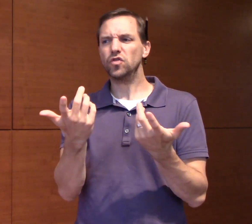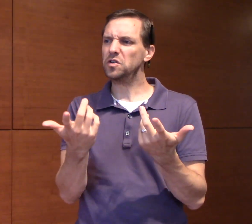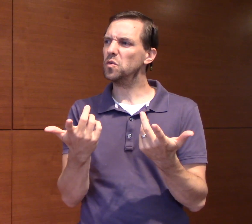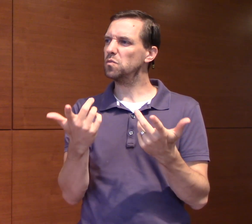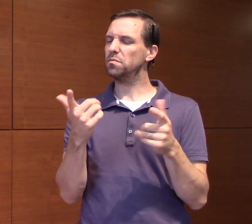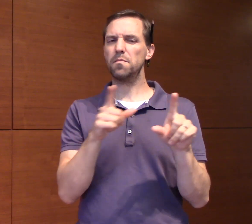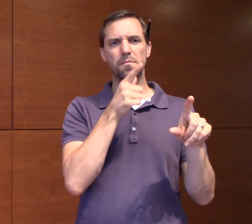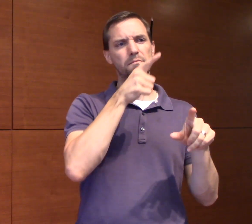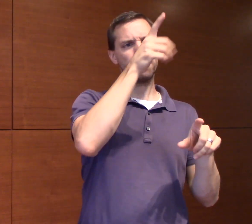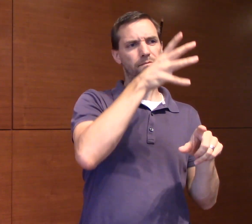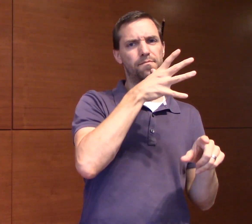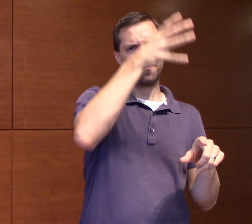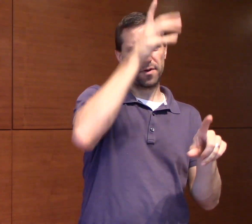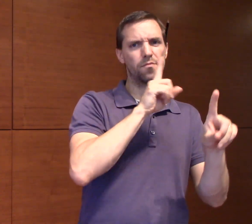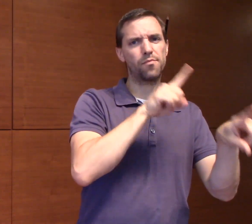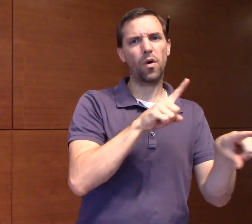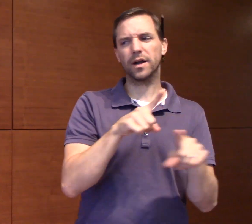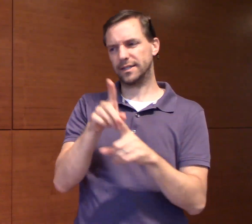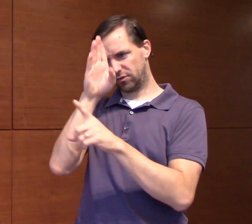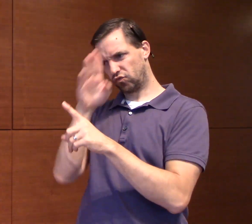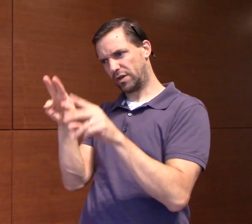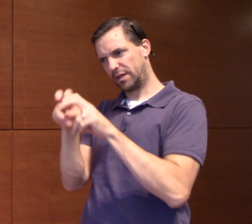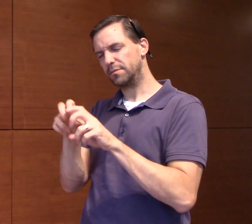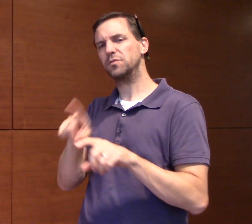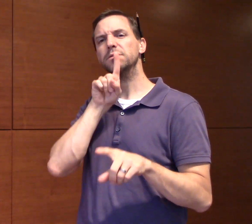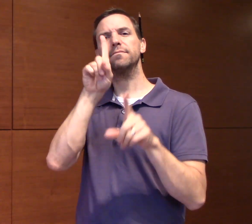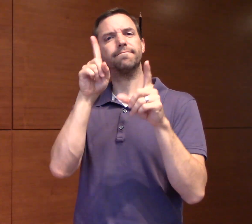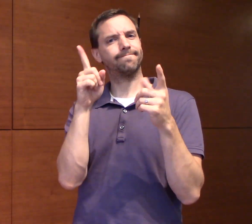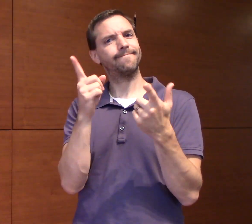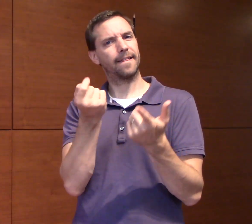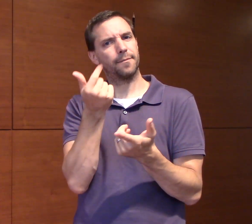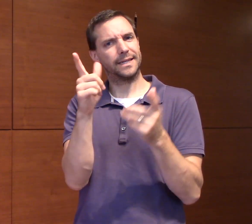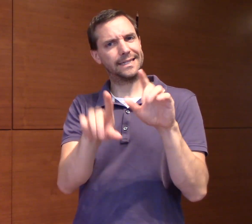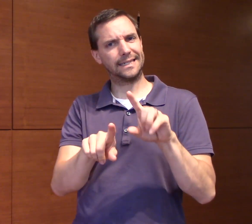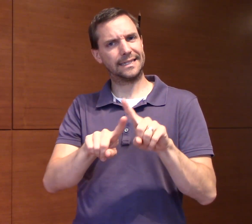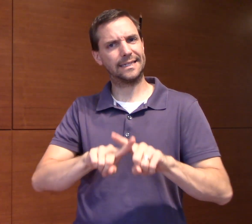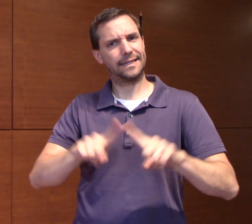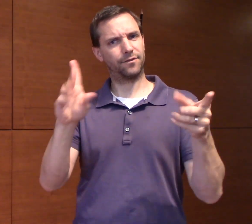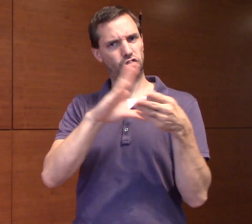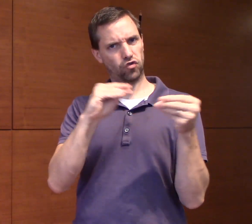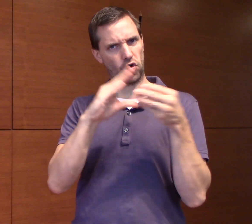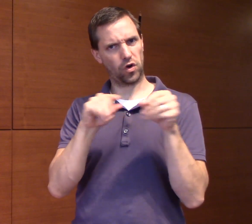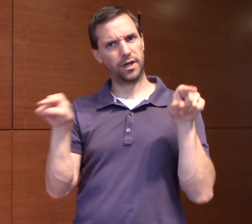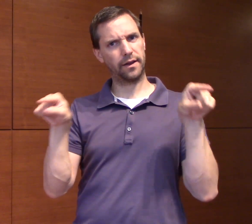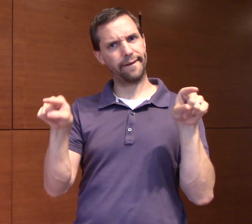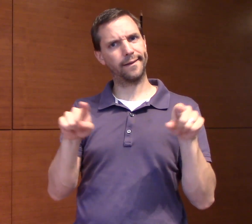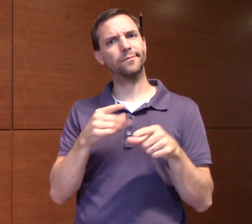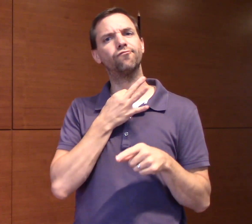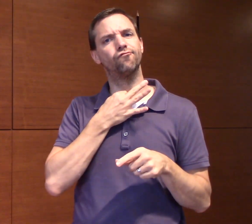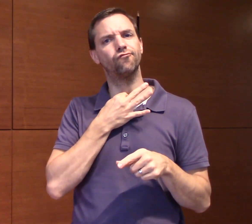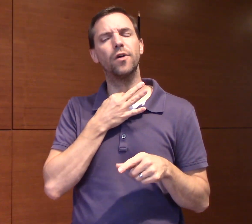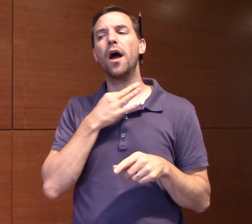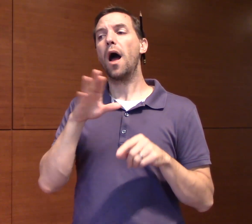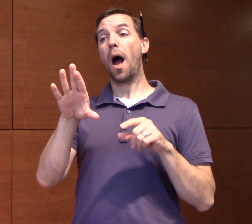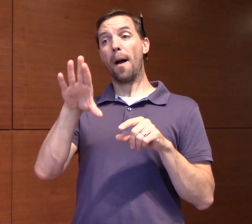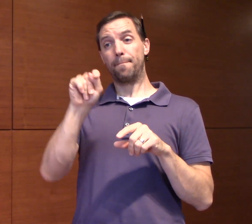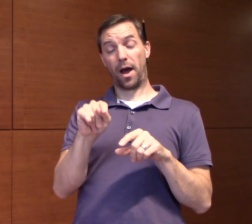behavior assessments, all three groups were found to perform equivalently on those assessments. So, it's a little bit curious that the parent report and the direct